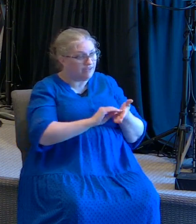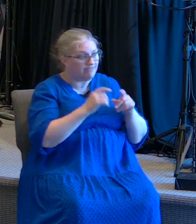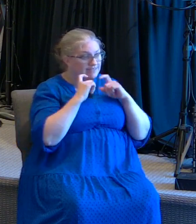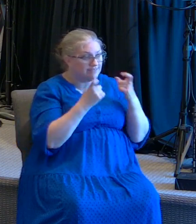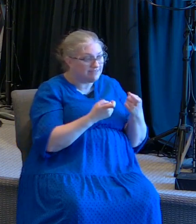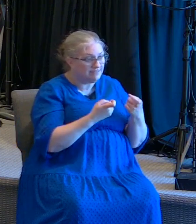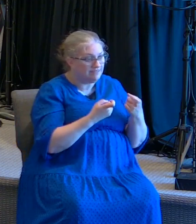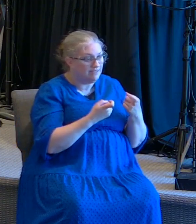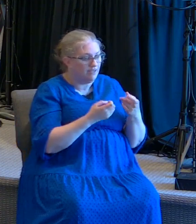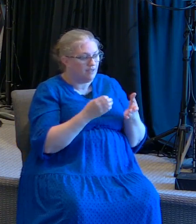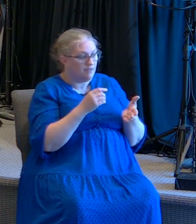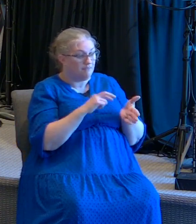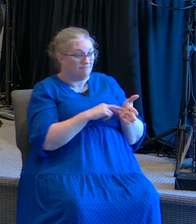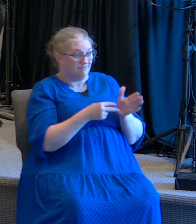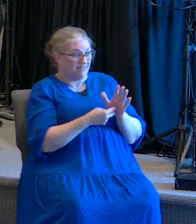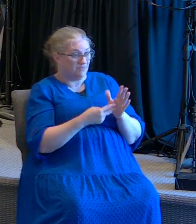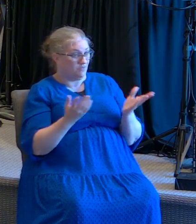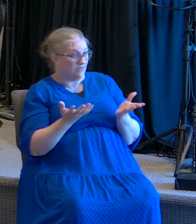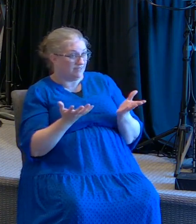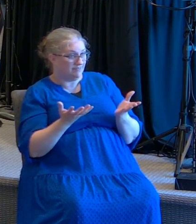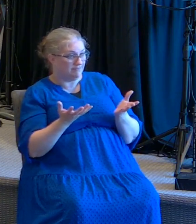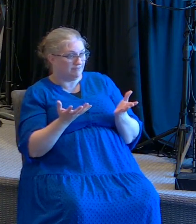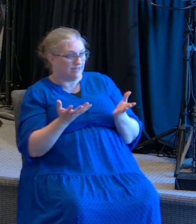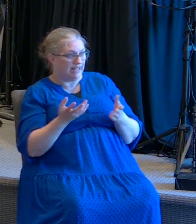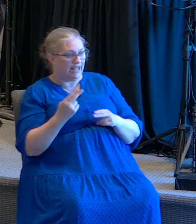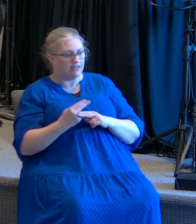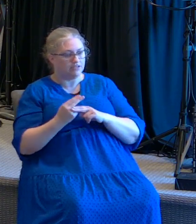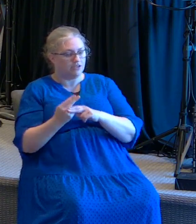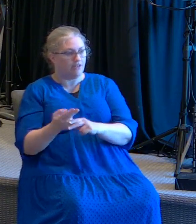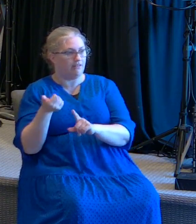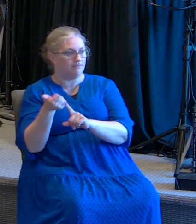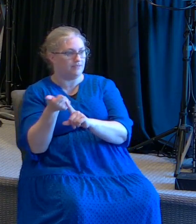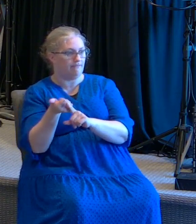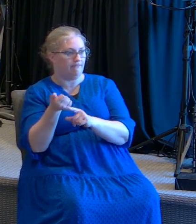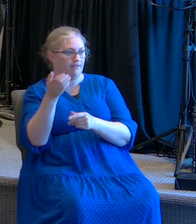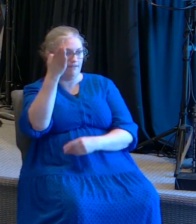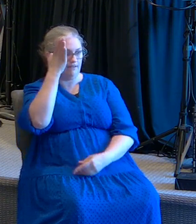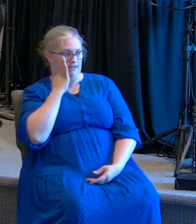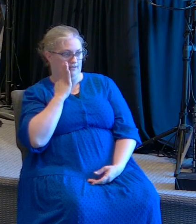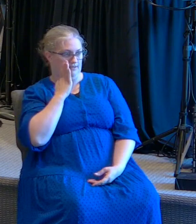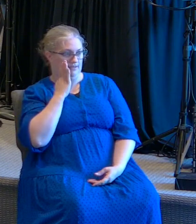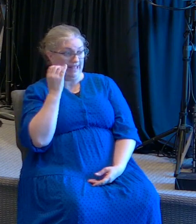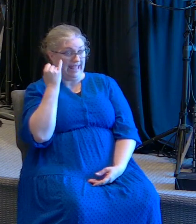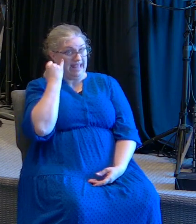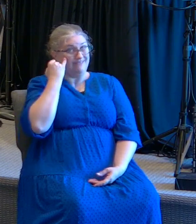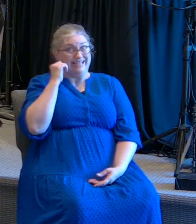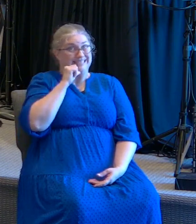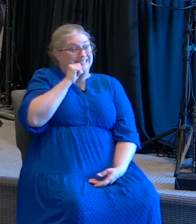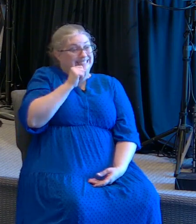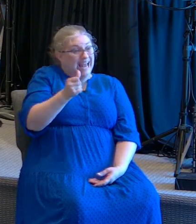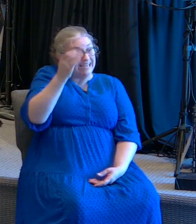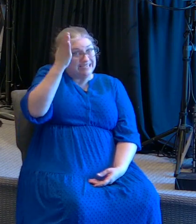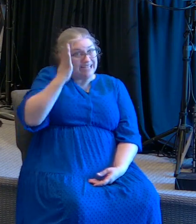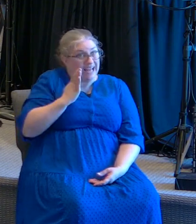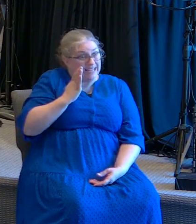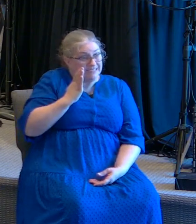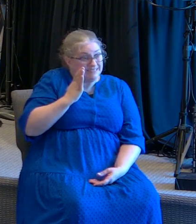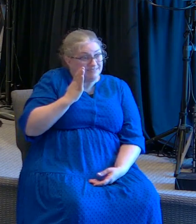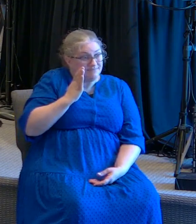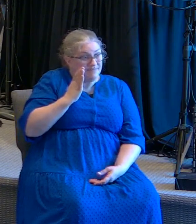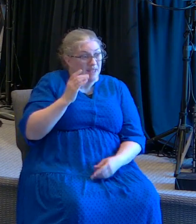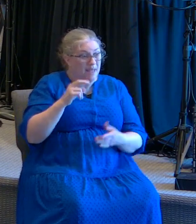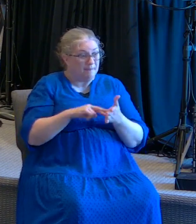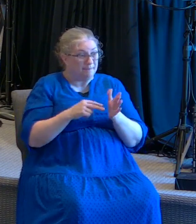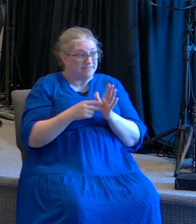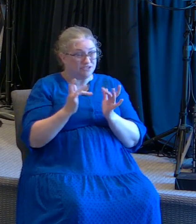él dice, yo puedo perdonar tus pecados, estaba llamando a sí mismo Dios. If he's not God, then he's lying. Y si no